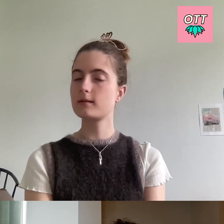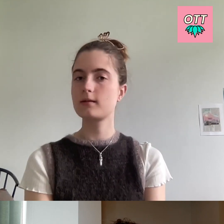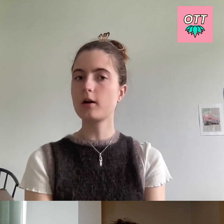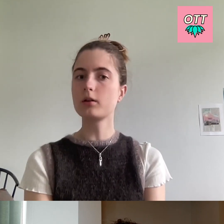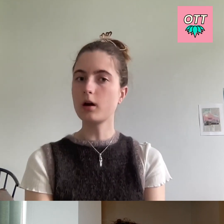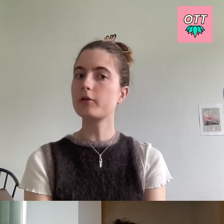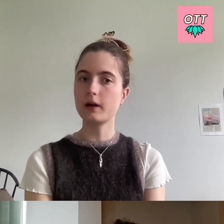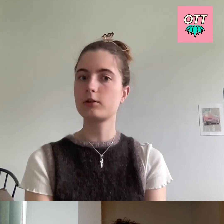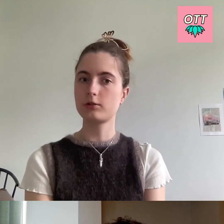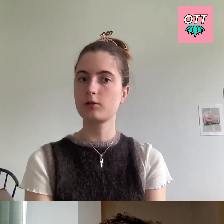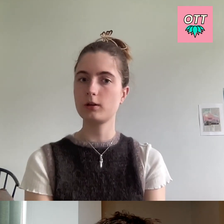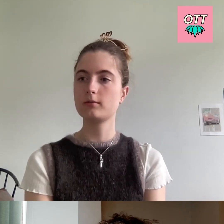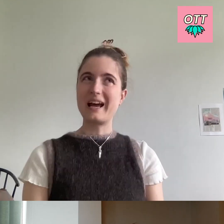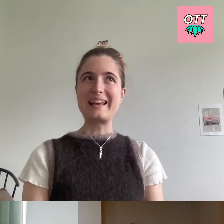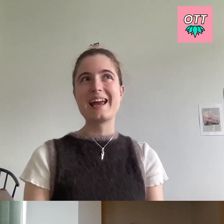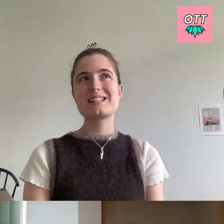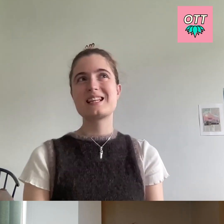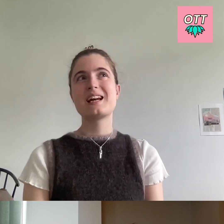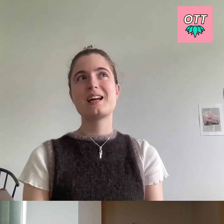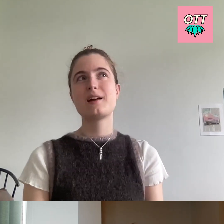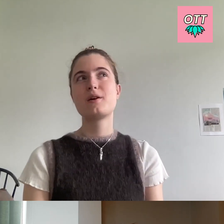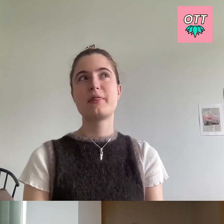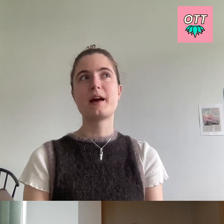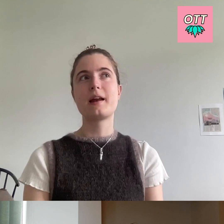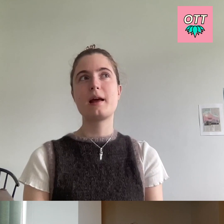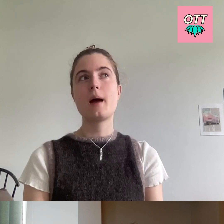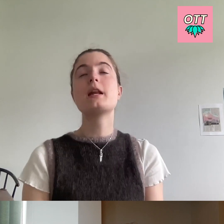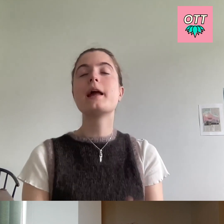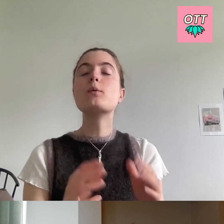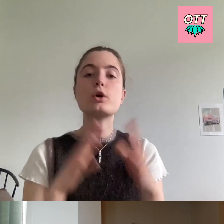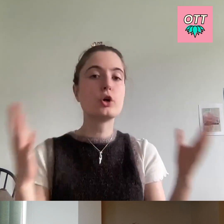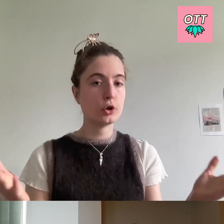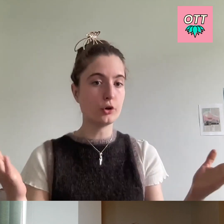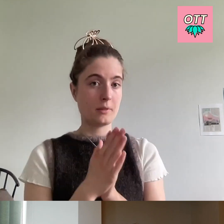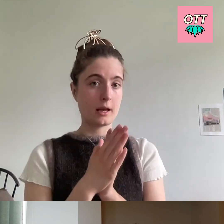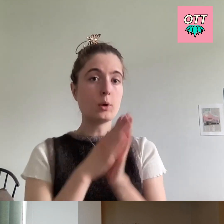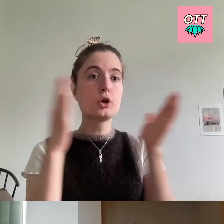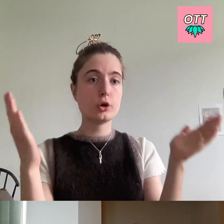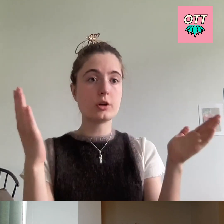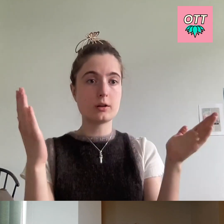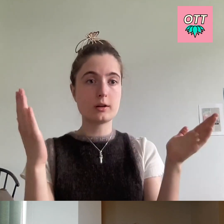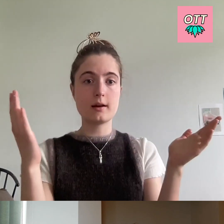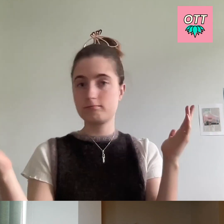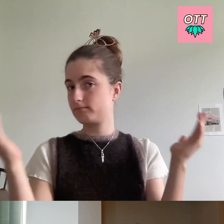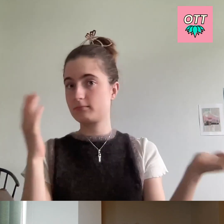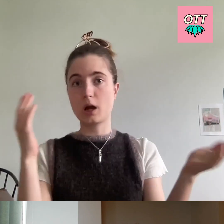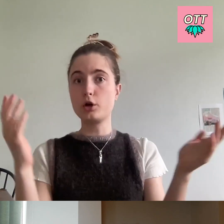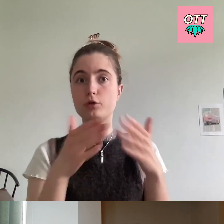on a lot of factors, actually. I can't say that, I mean, anyone could, anyone could get a good